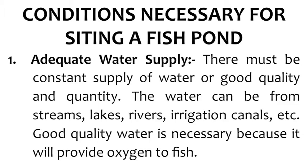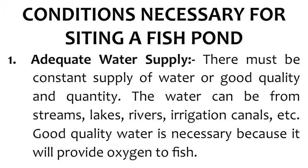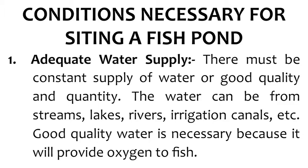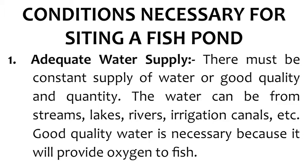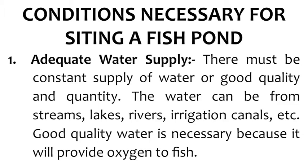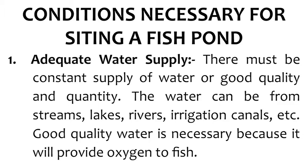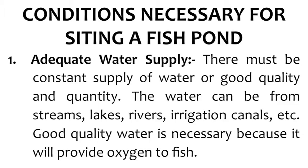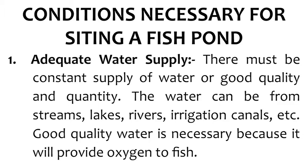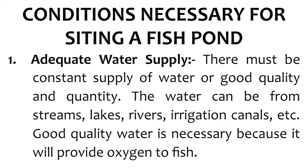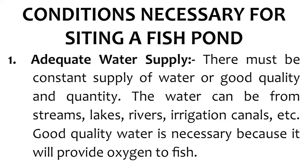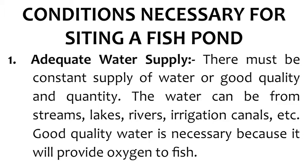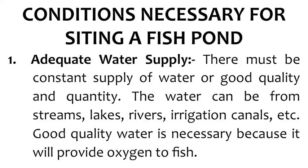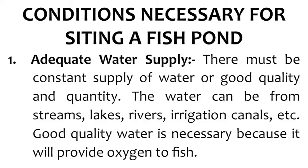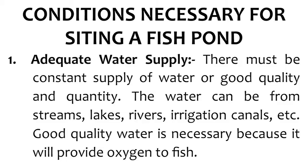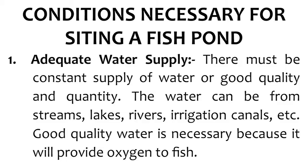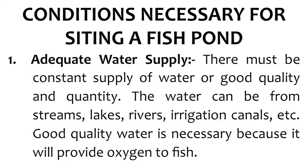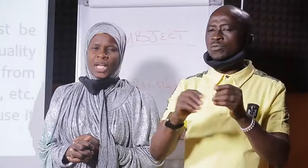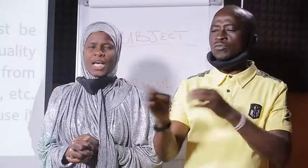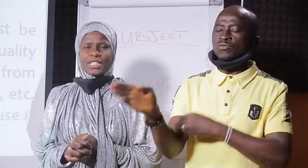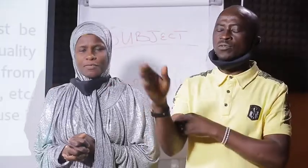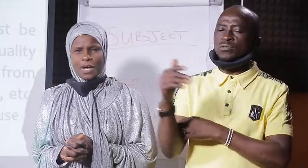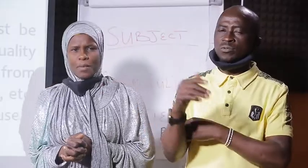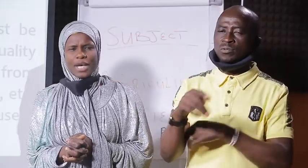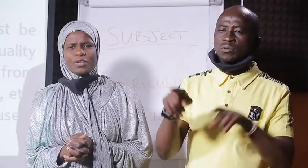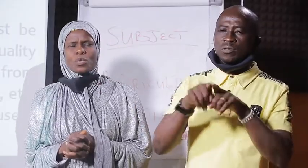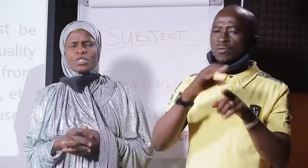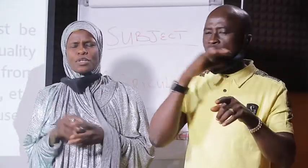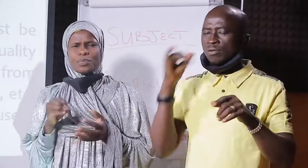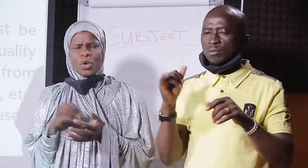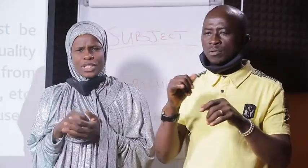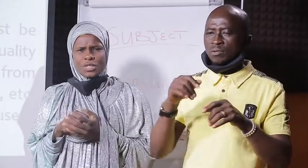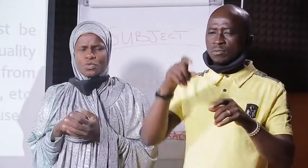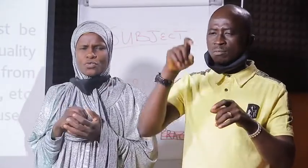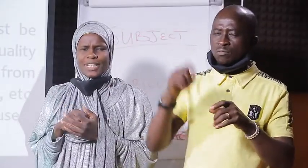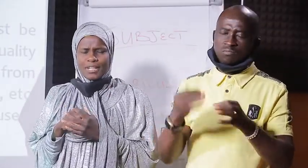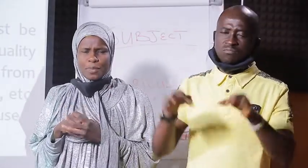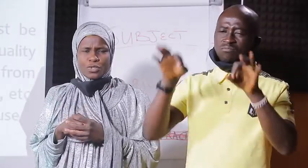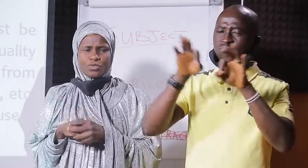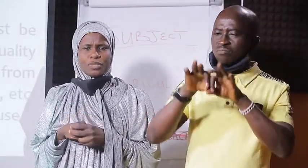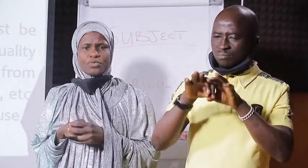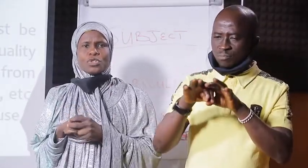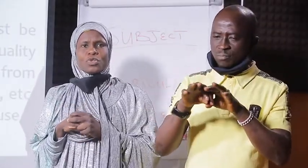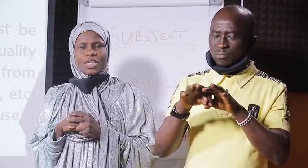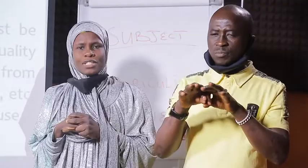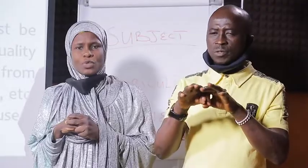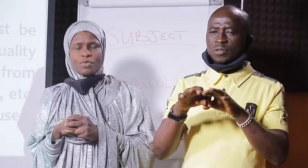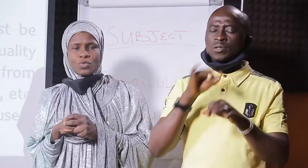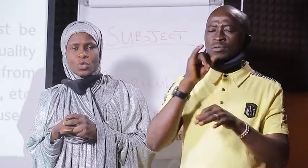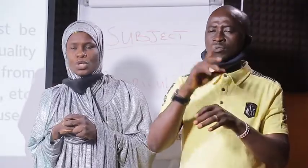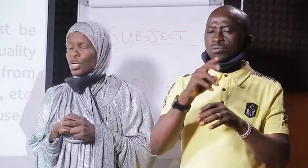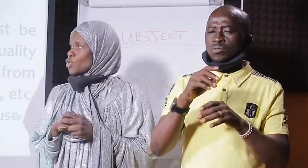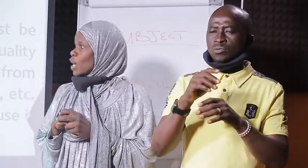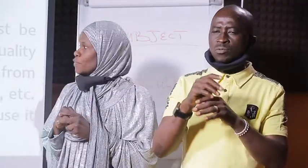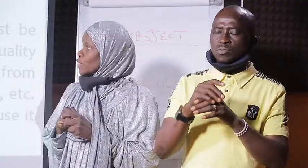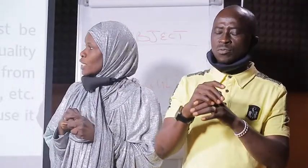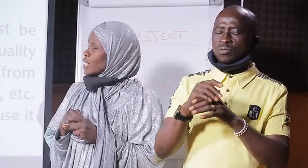oxygen to the fish as a farmer the most important or vital part of it before you start you have